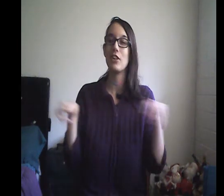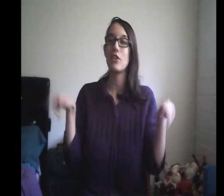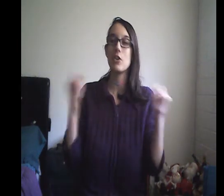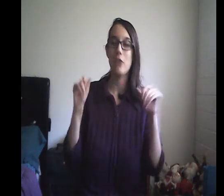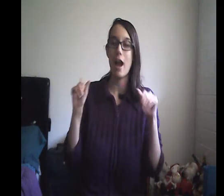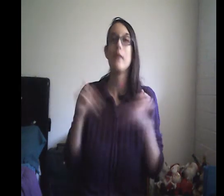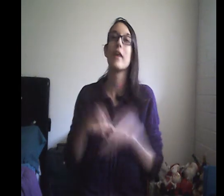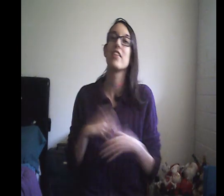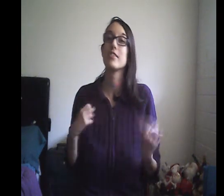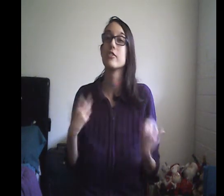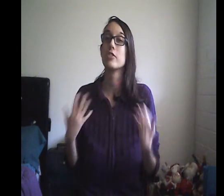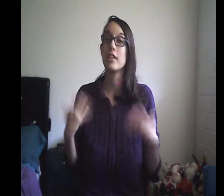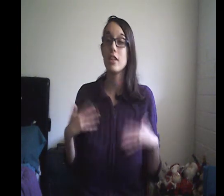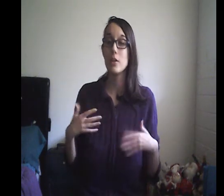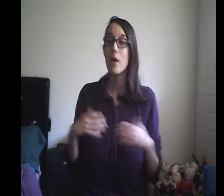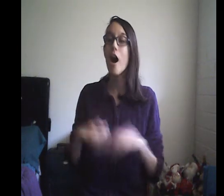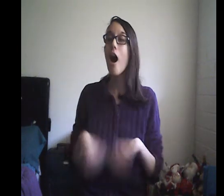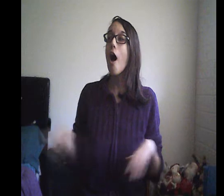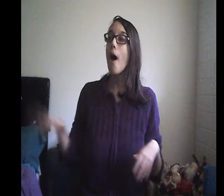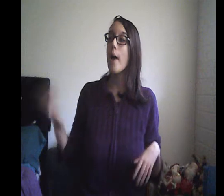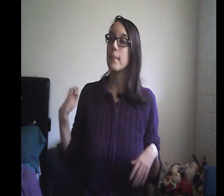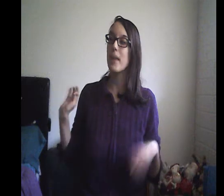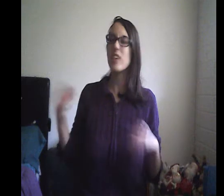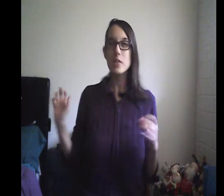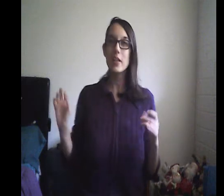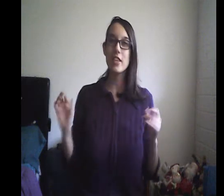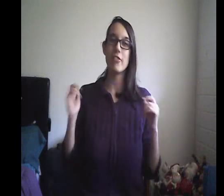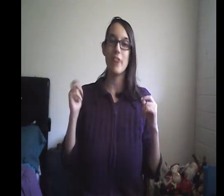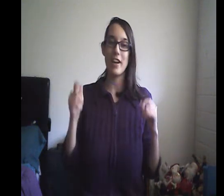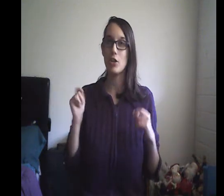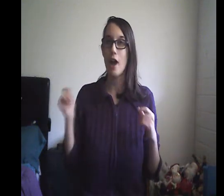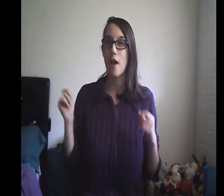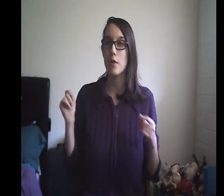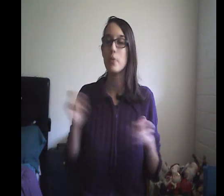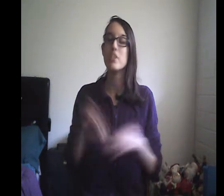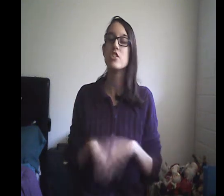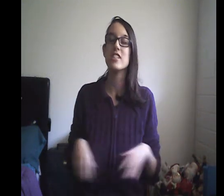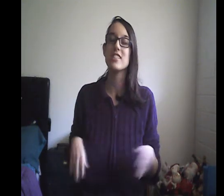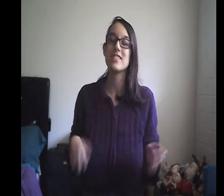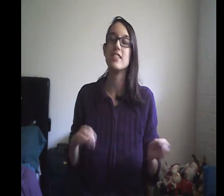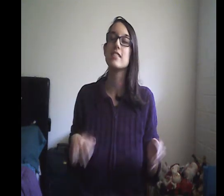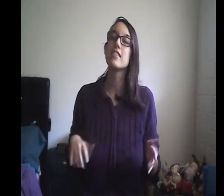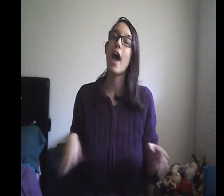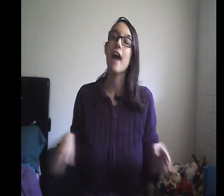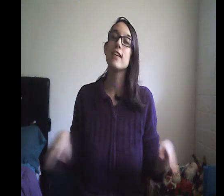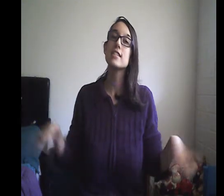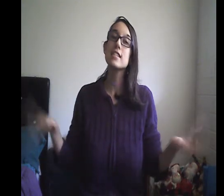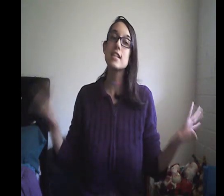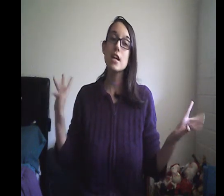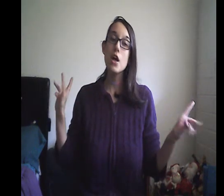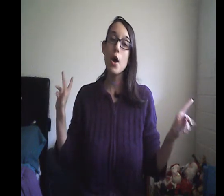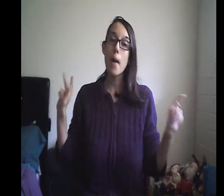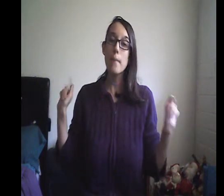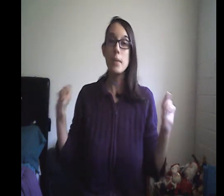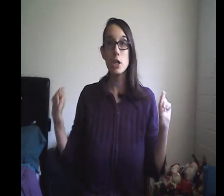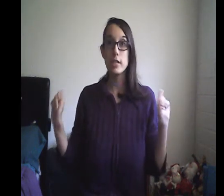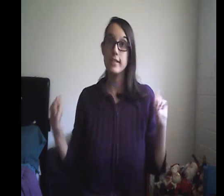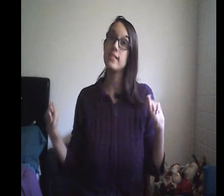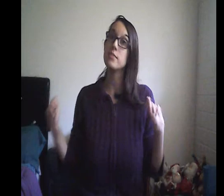crown i think that's really cute um i also like the right crown which it says that bigger is better